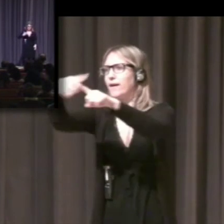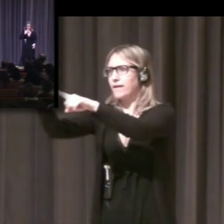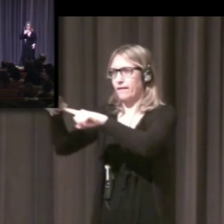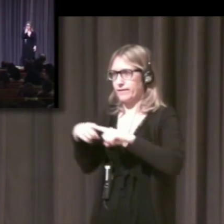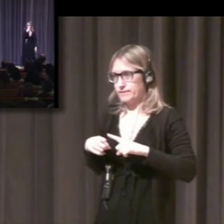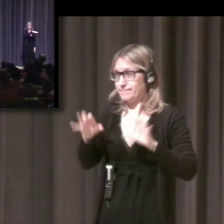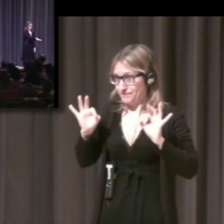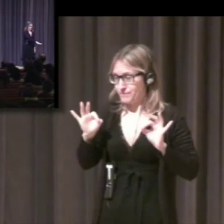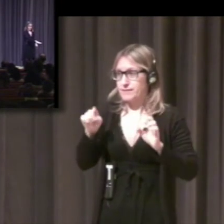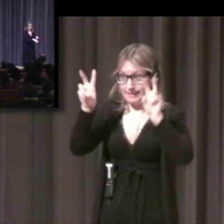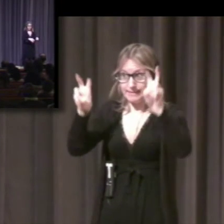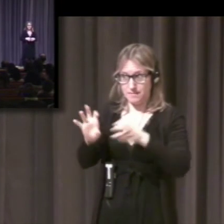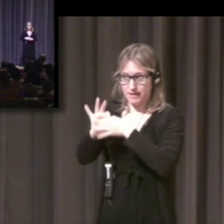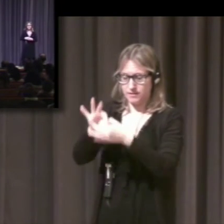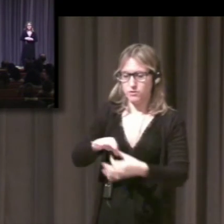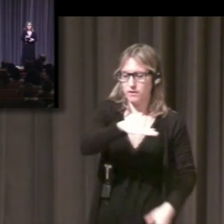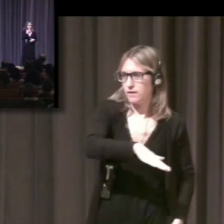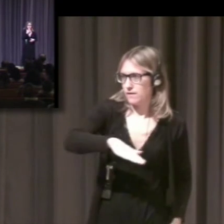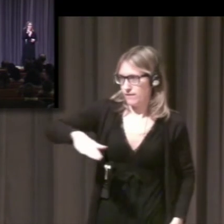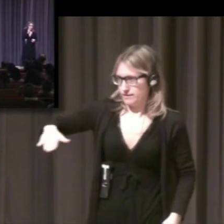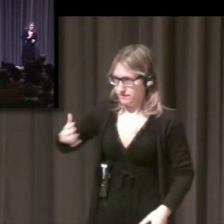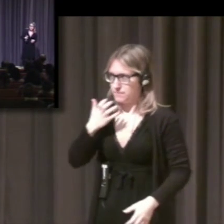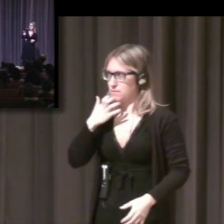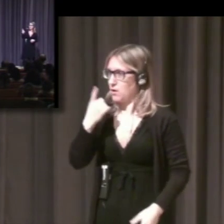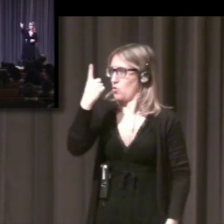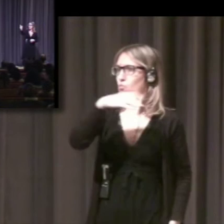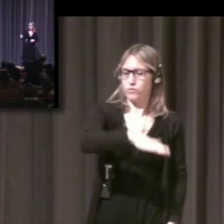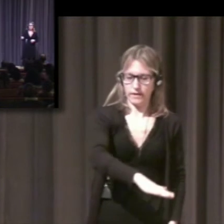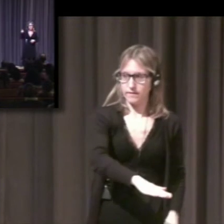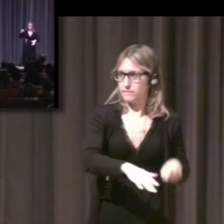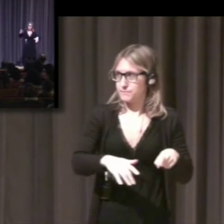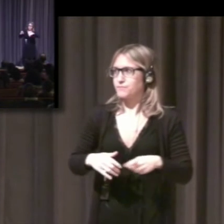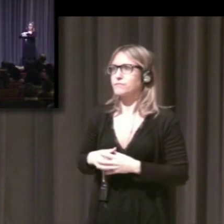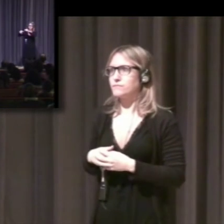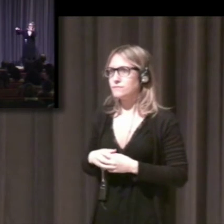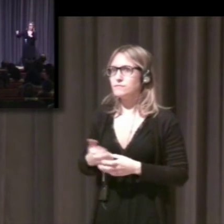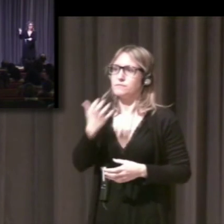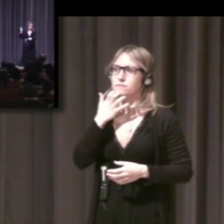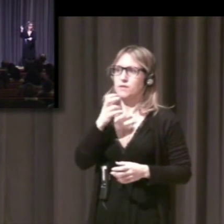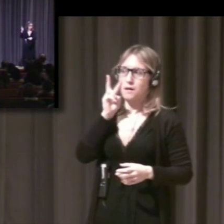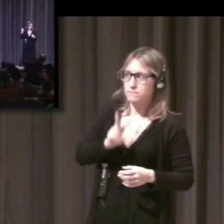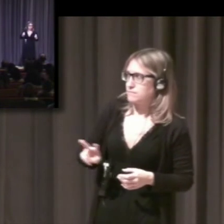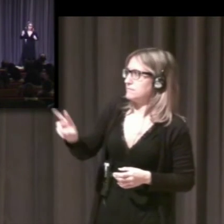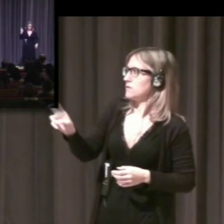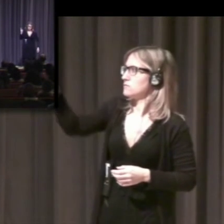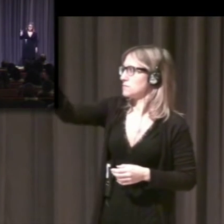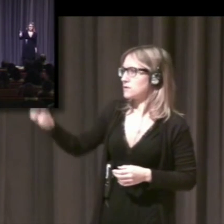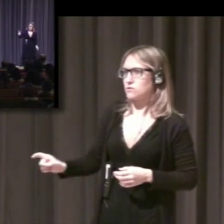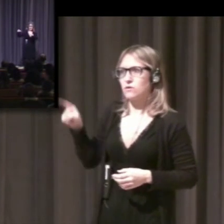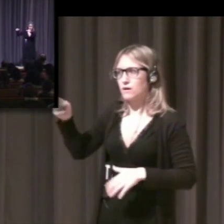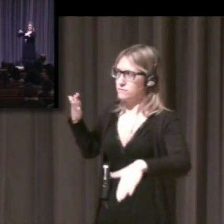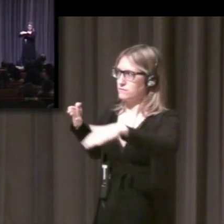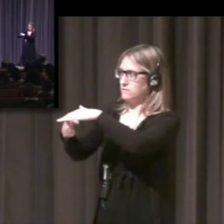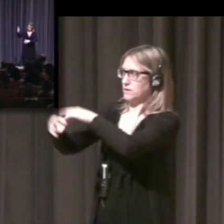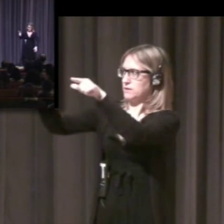walk into a room with another person, two people walk into a room, and one of them is holding a